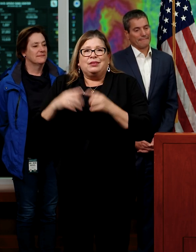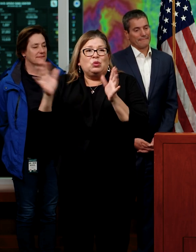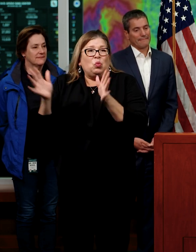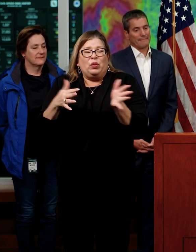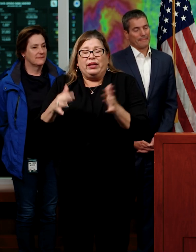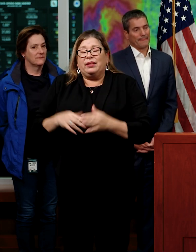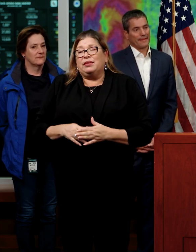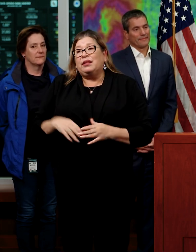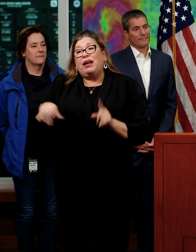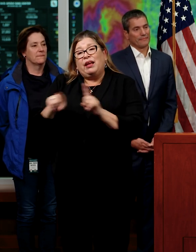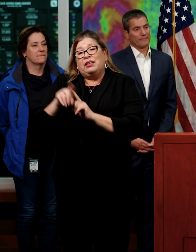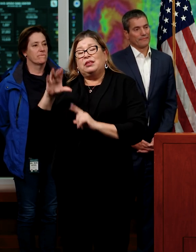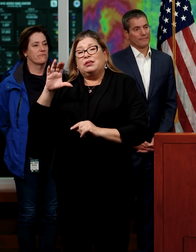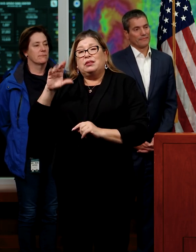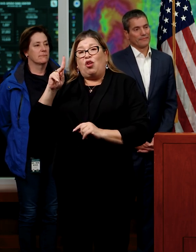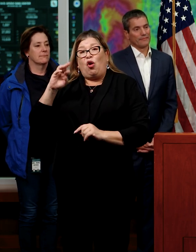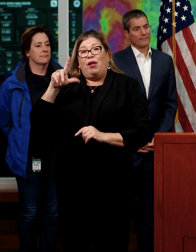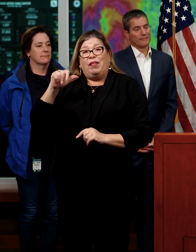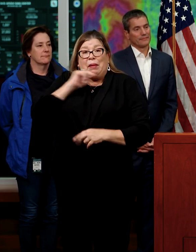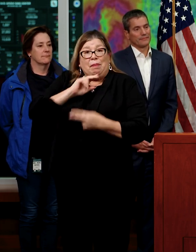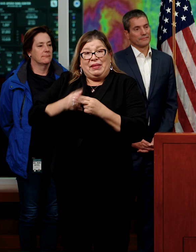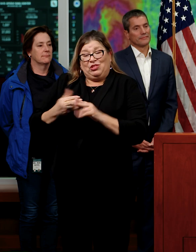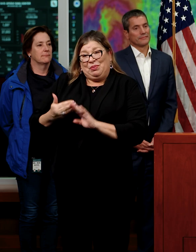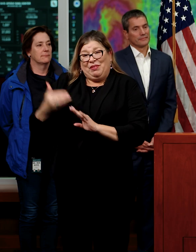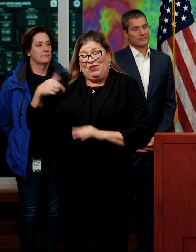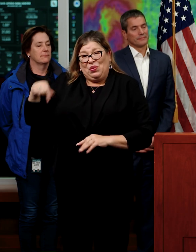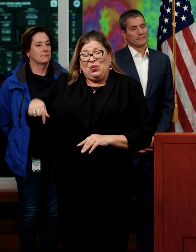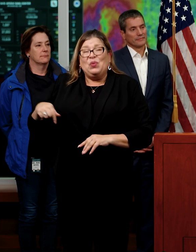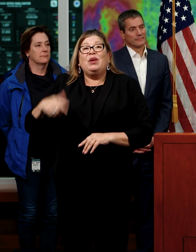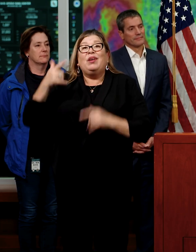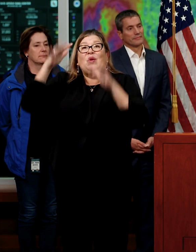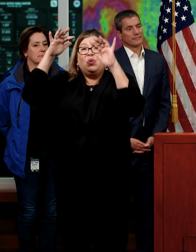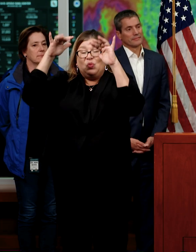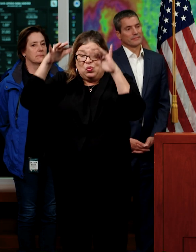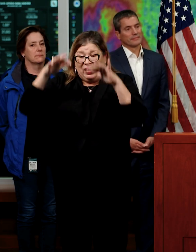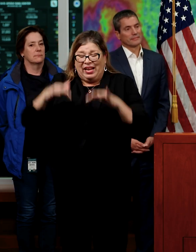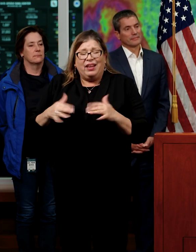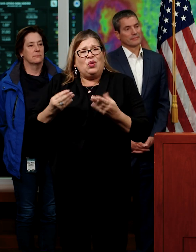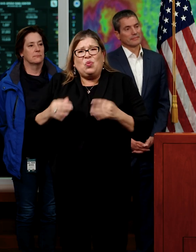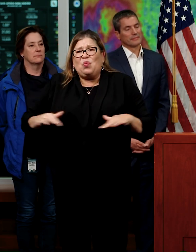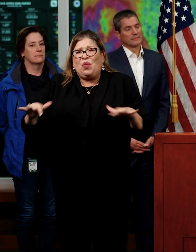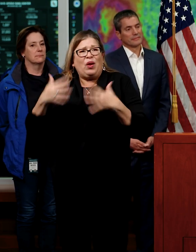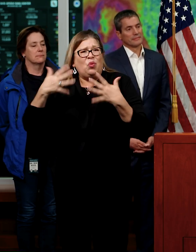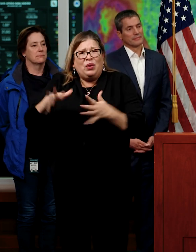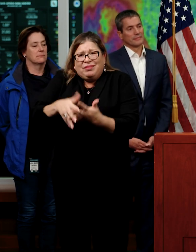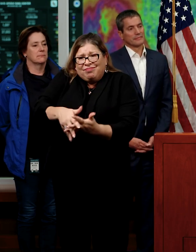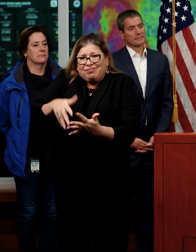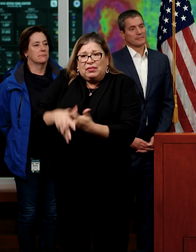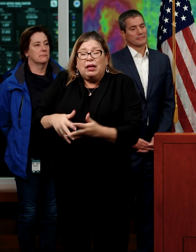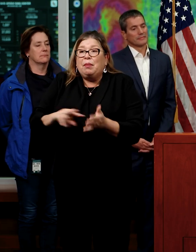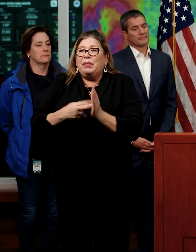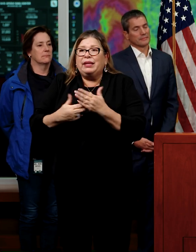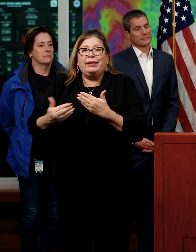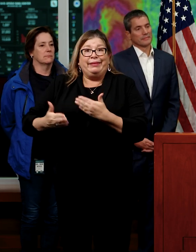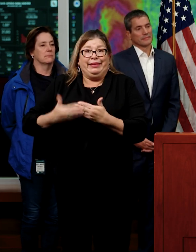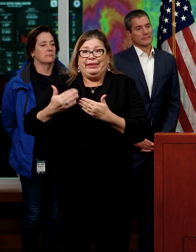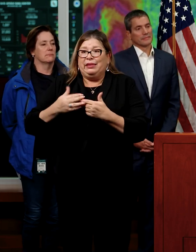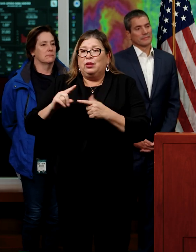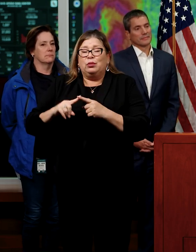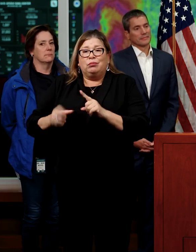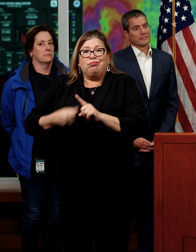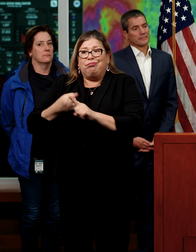the saturation of the water, it's not going to take much to overwhelm communities and to have fast-flowing